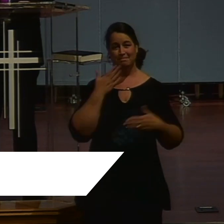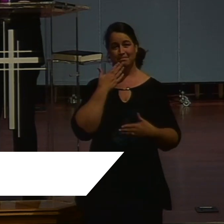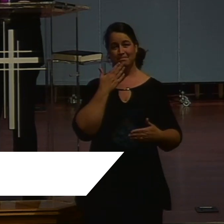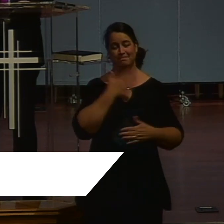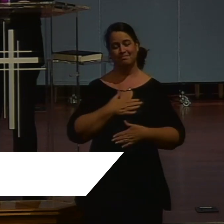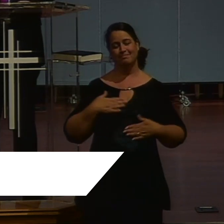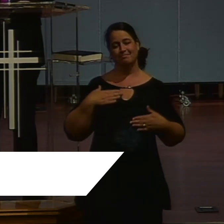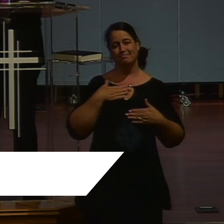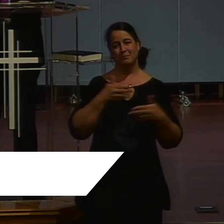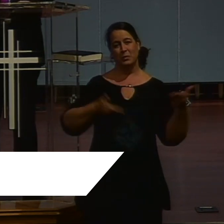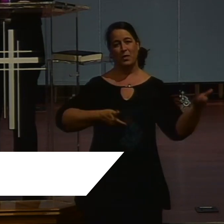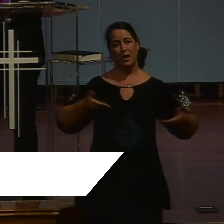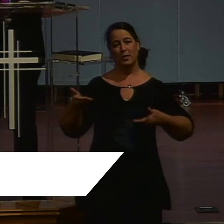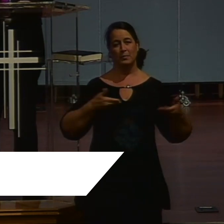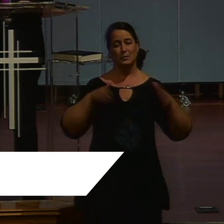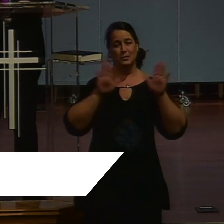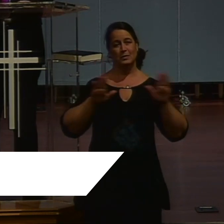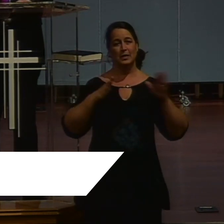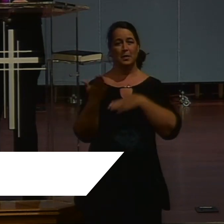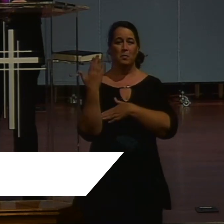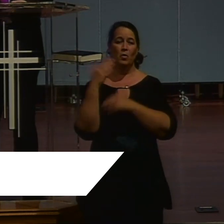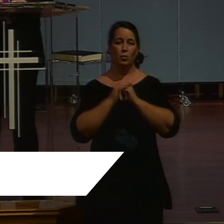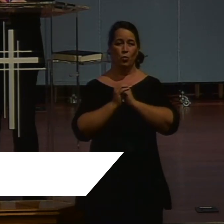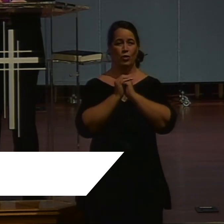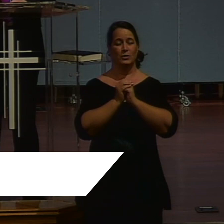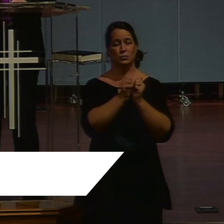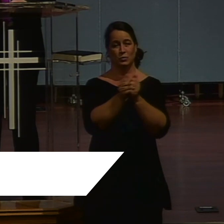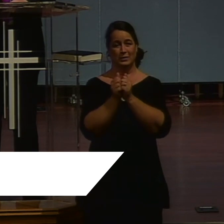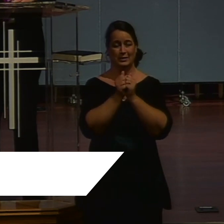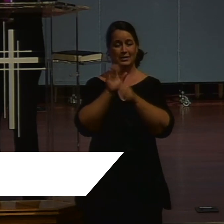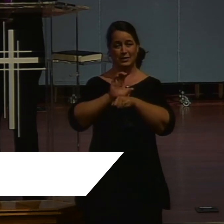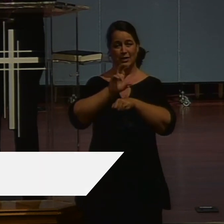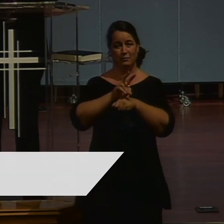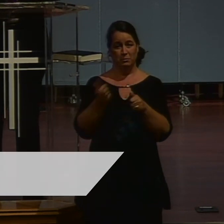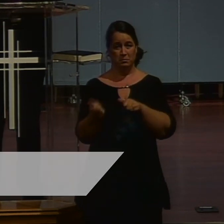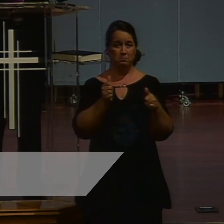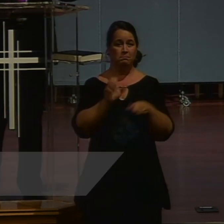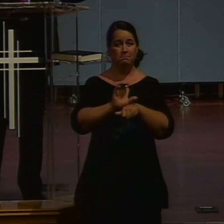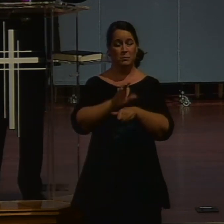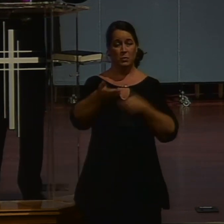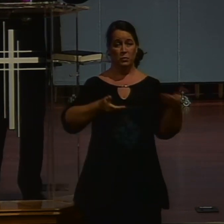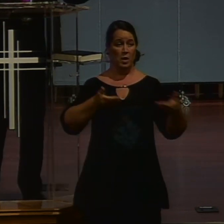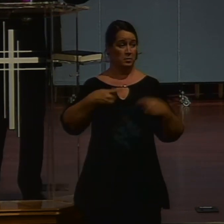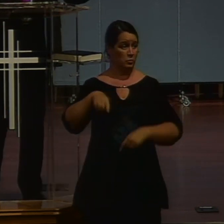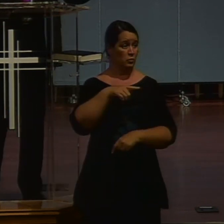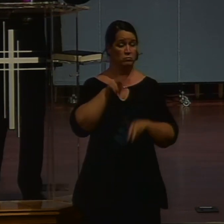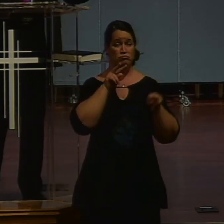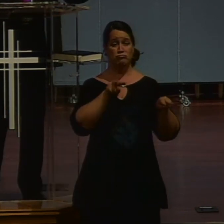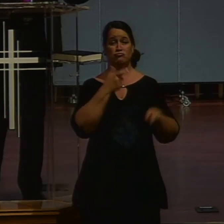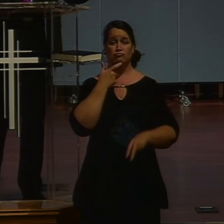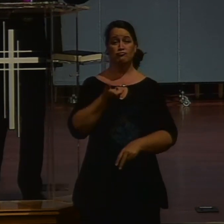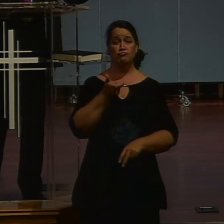welcome you to this Sunday morning's worship services with the Family of Faith here at Centerview Baptist Church. We welcome those who are viewing